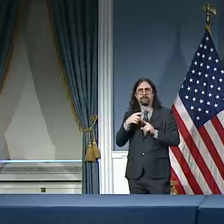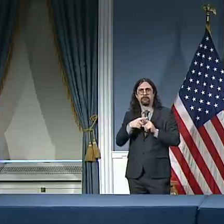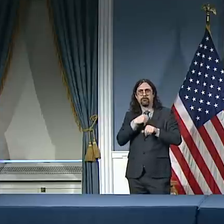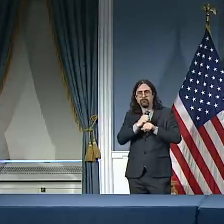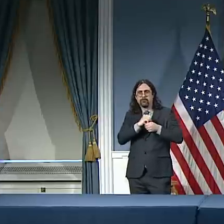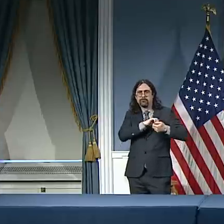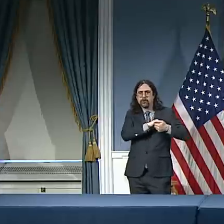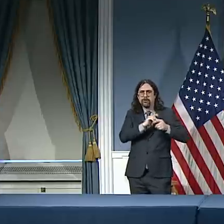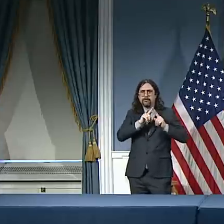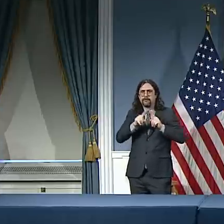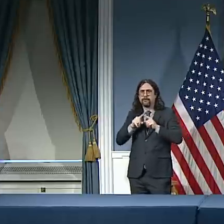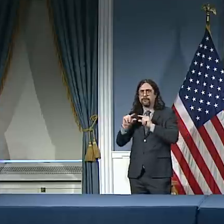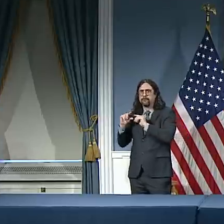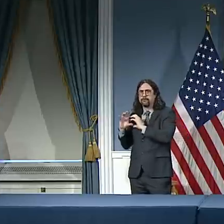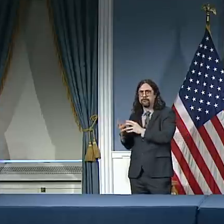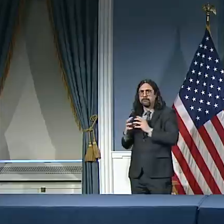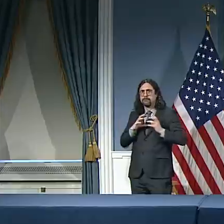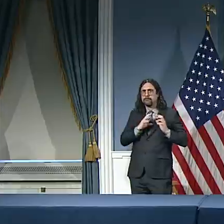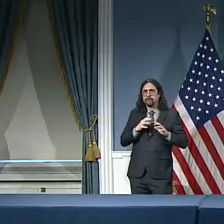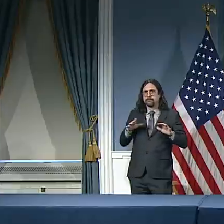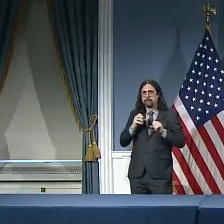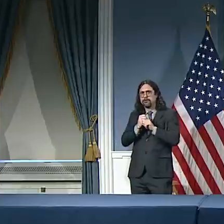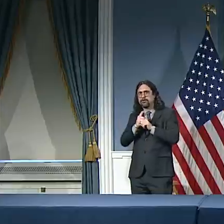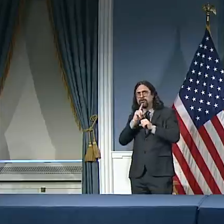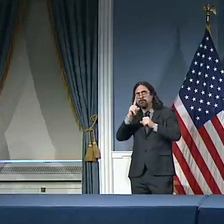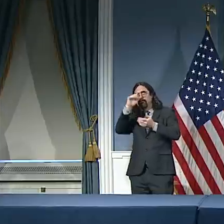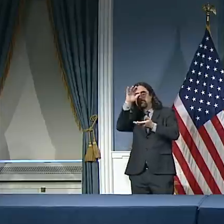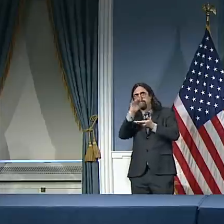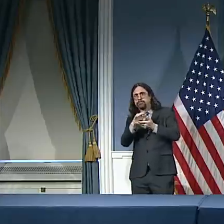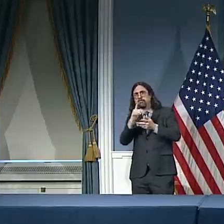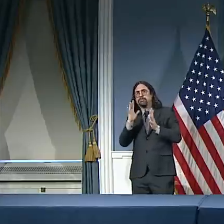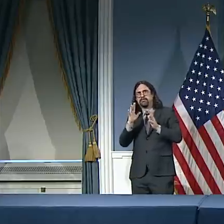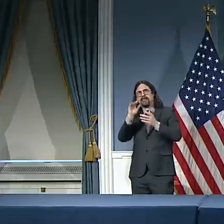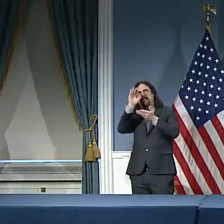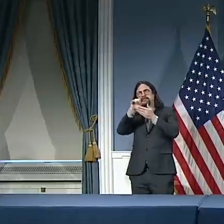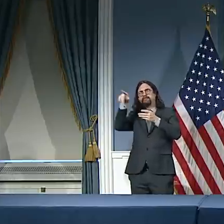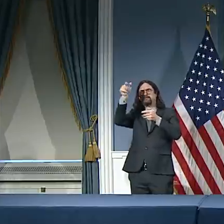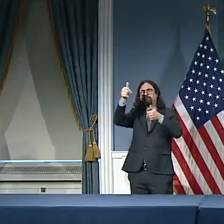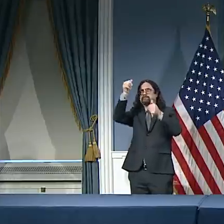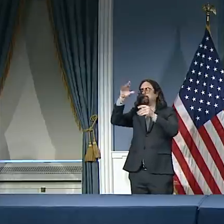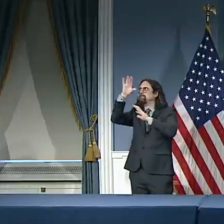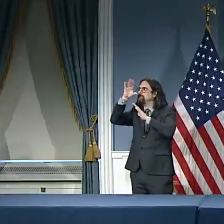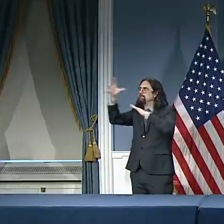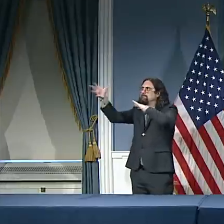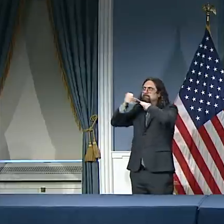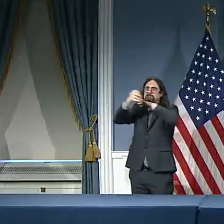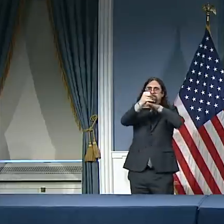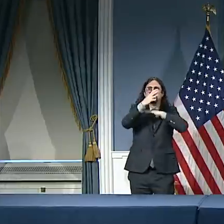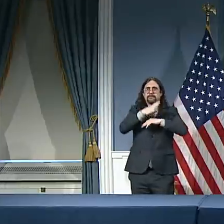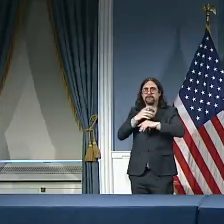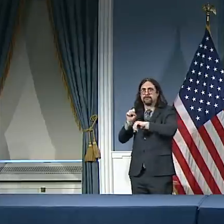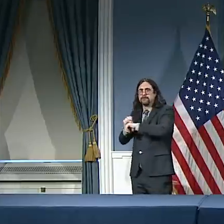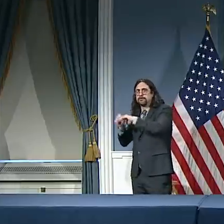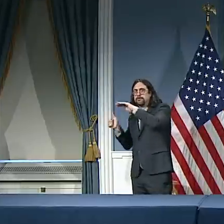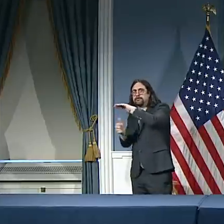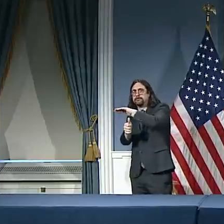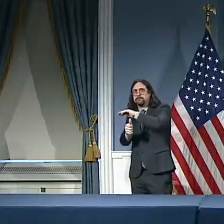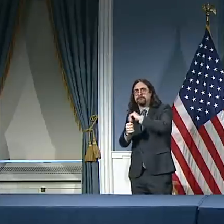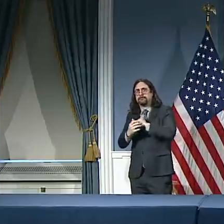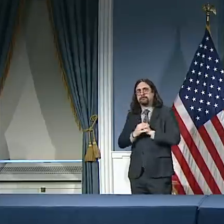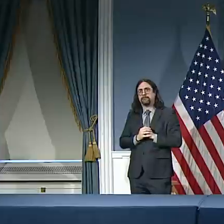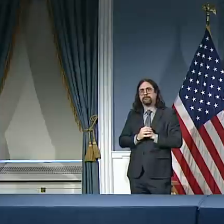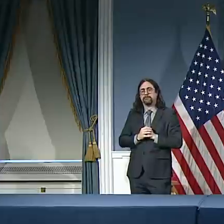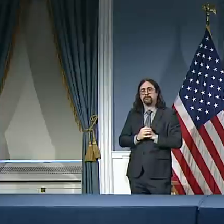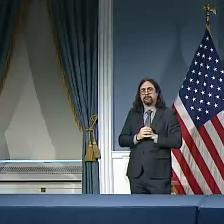and go after really the source. People that traffic whether it's from state to state into this